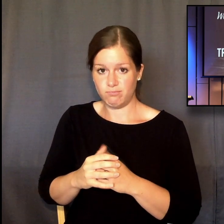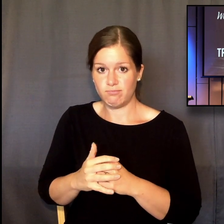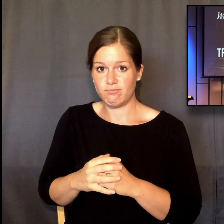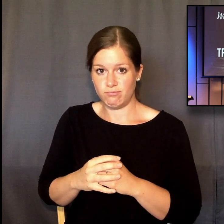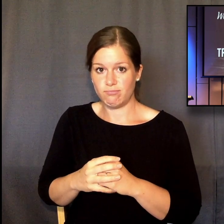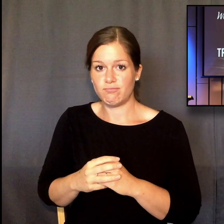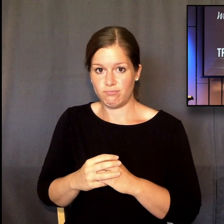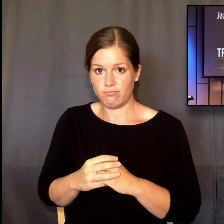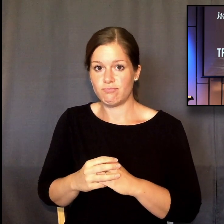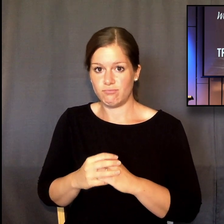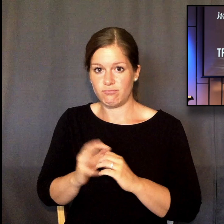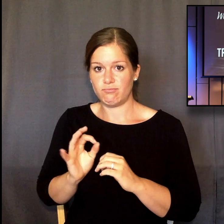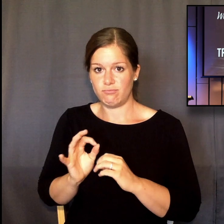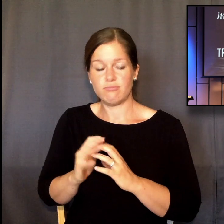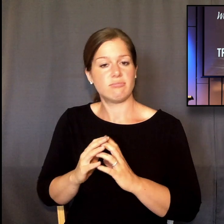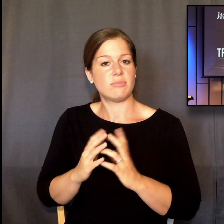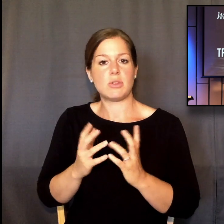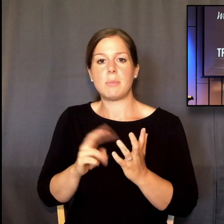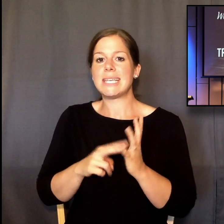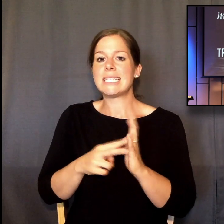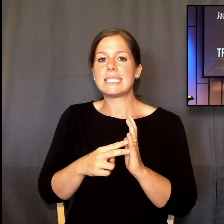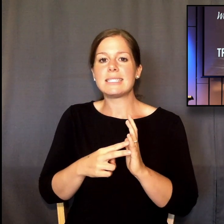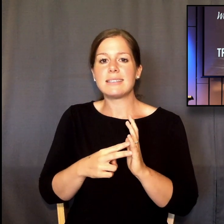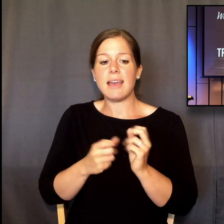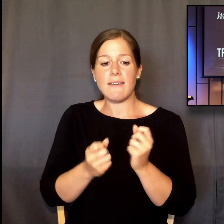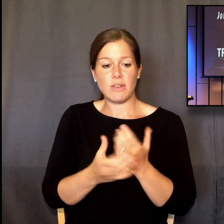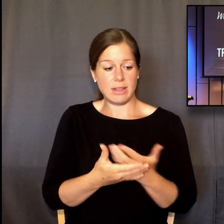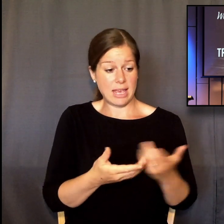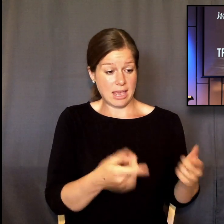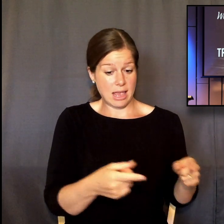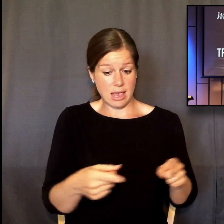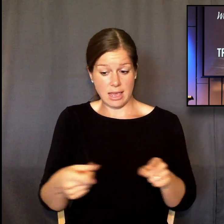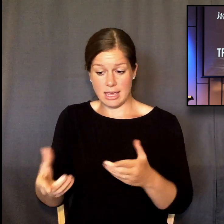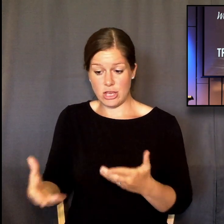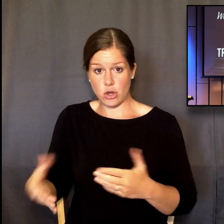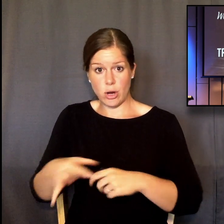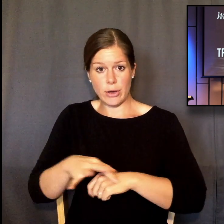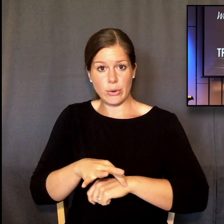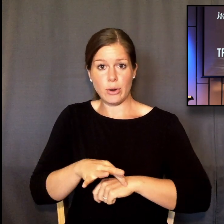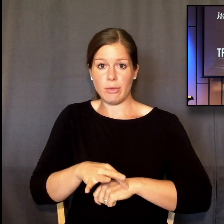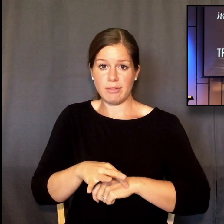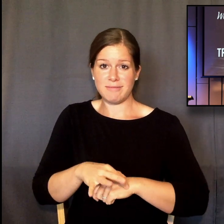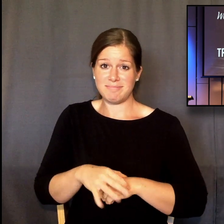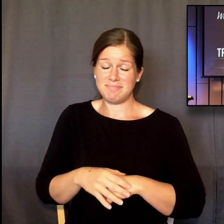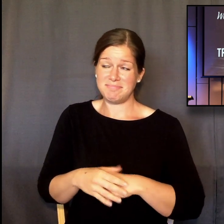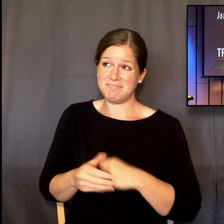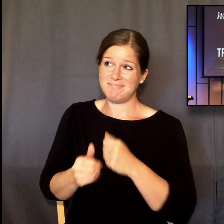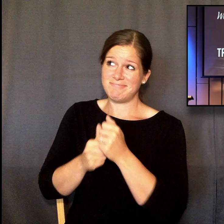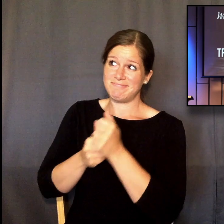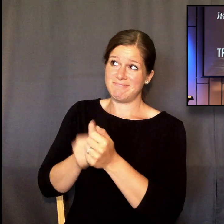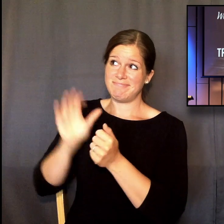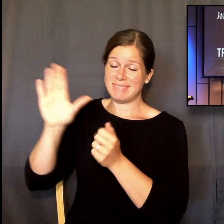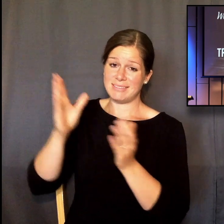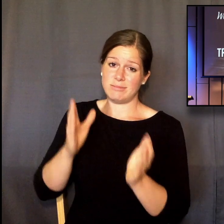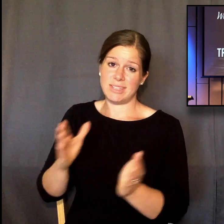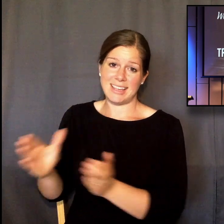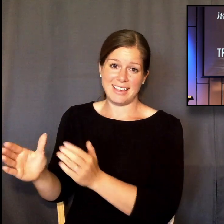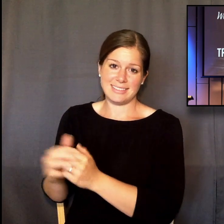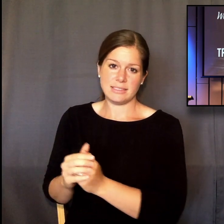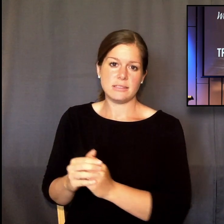arbitrary thing going on down here on the earth. Nothing is based on luck or chance. Nothing